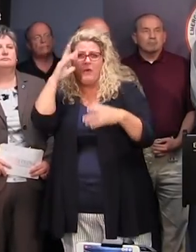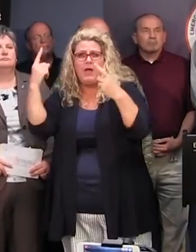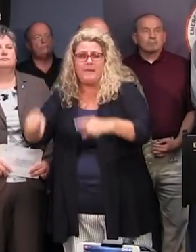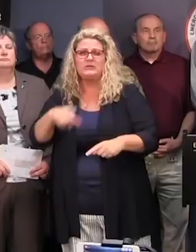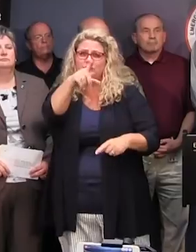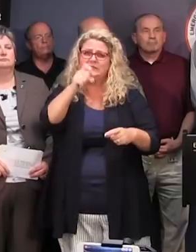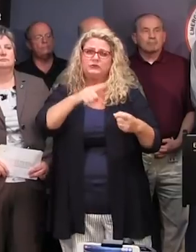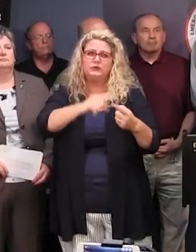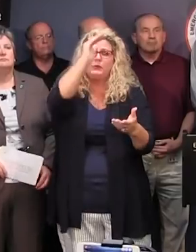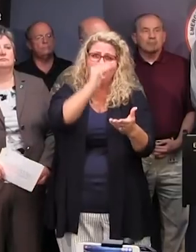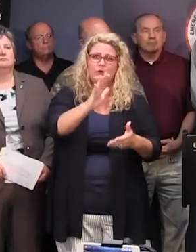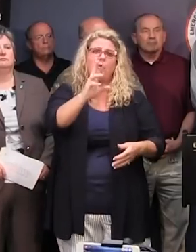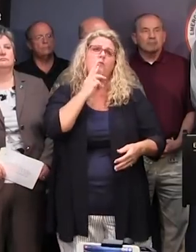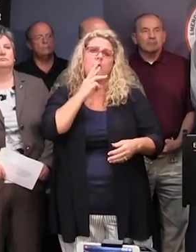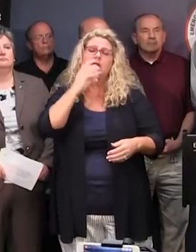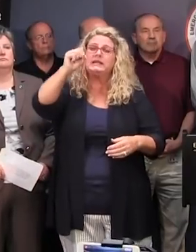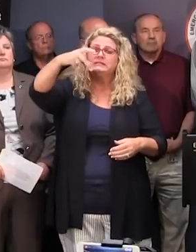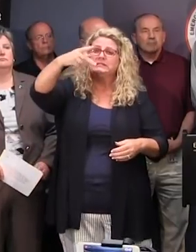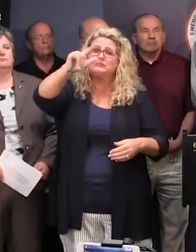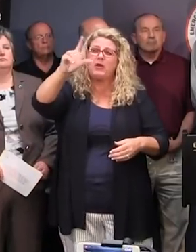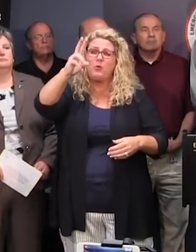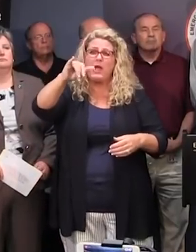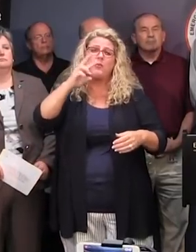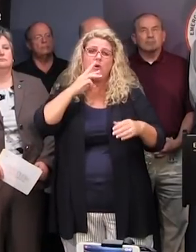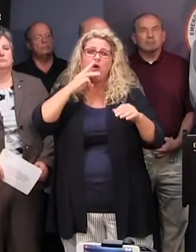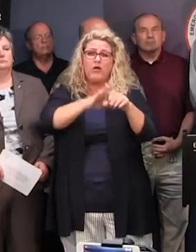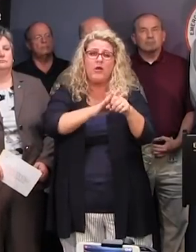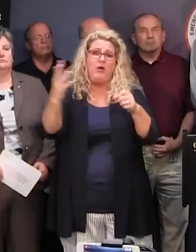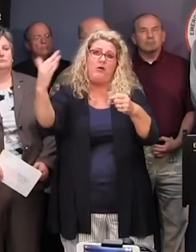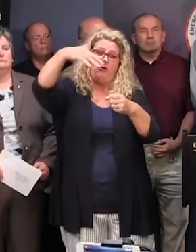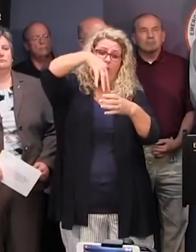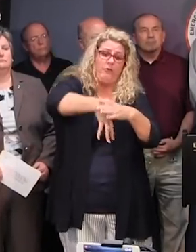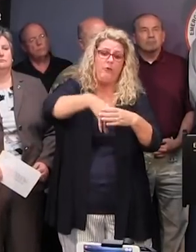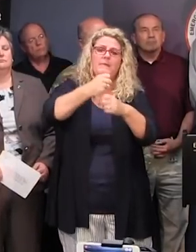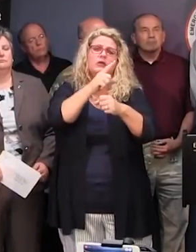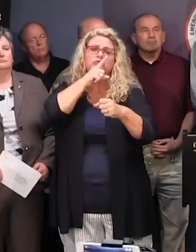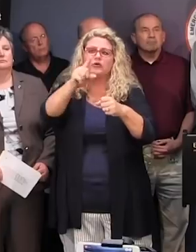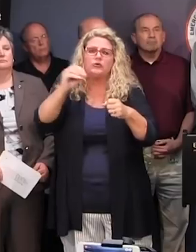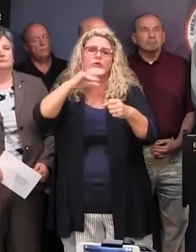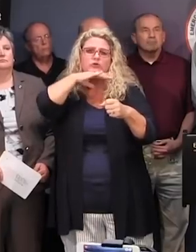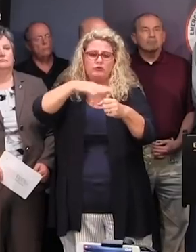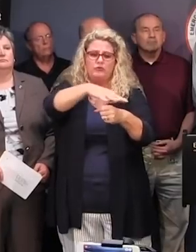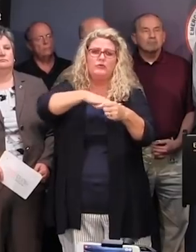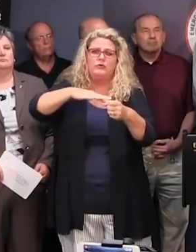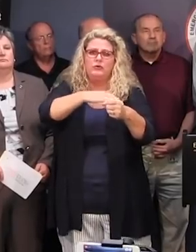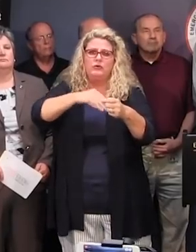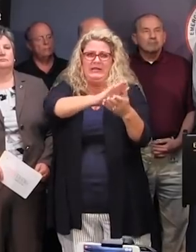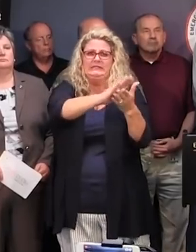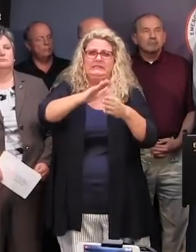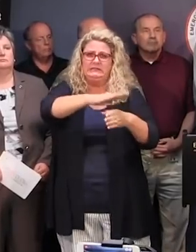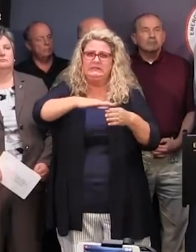inspect spillways and emergency spillways to make sure they're clear of debris. We are helping with the evacuation and